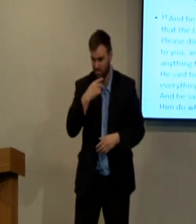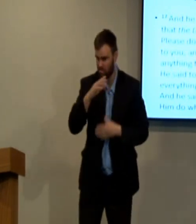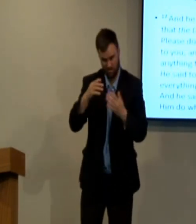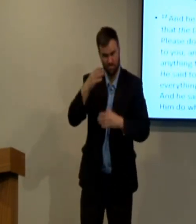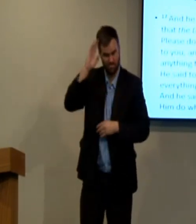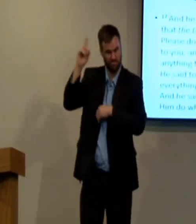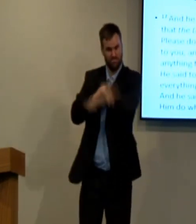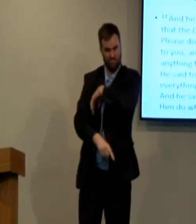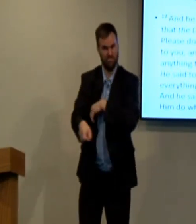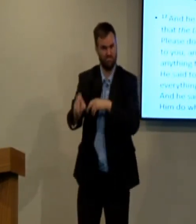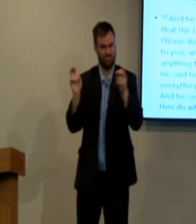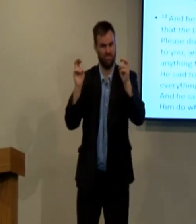piece of information.